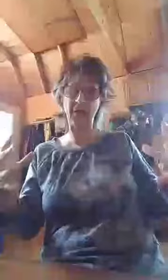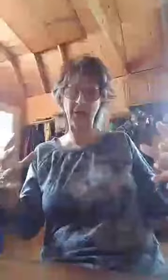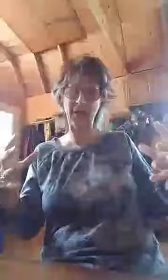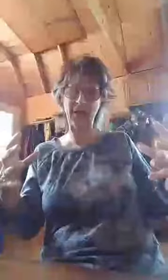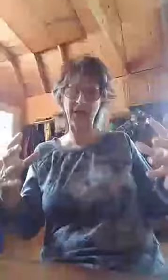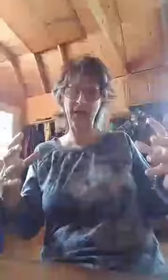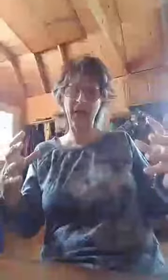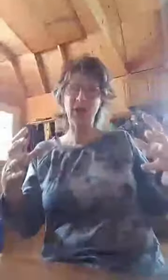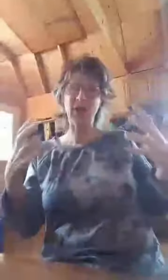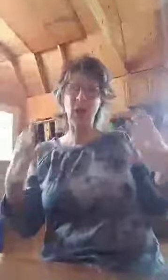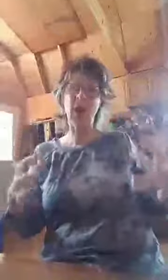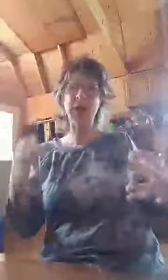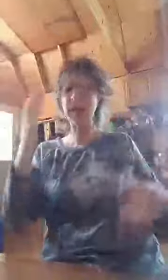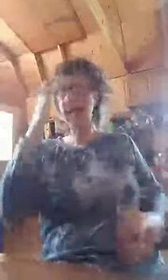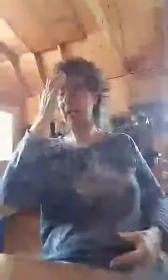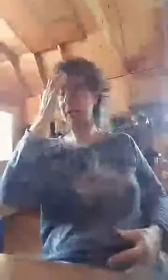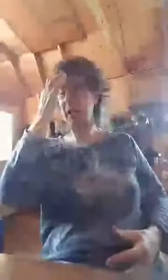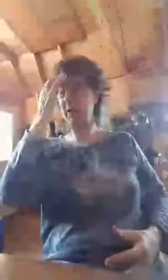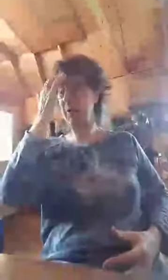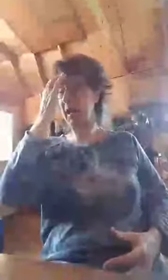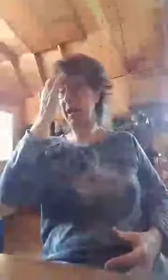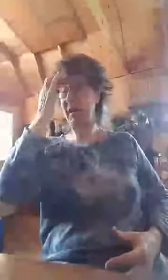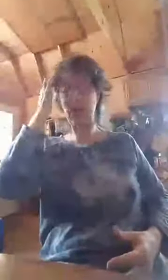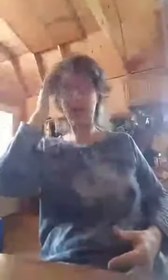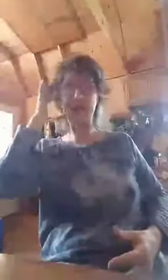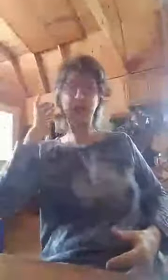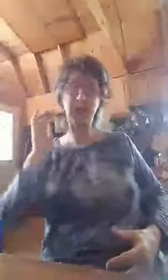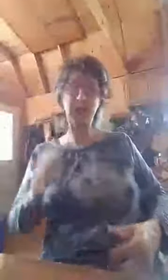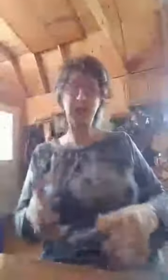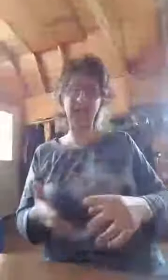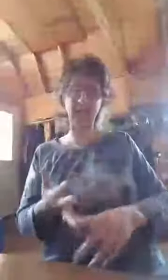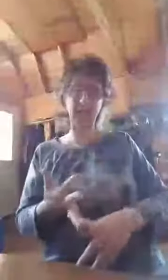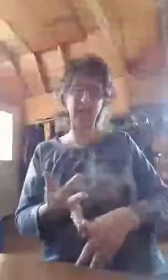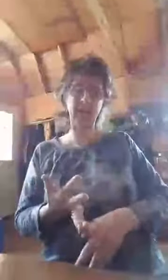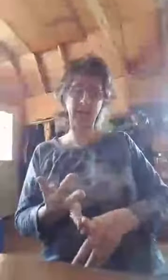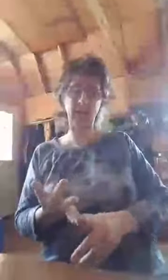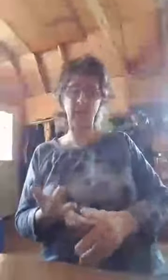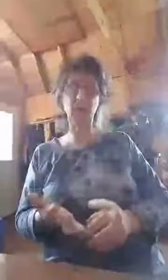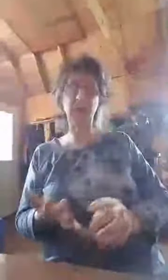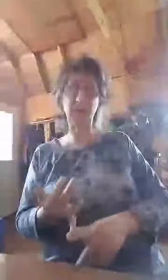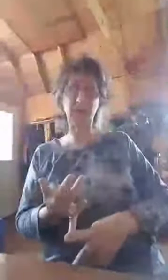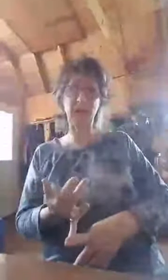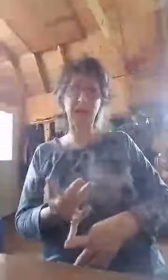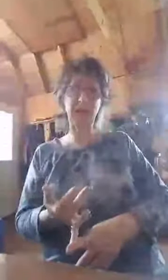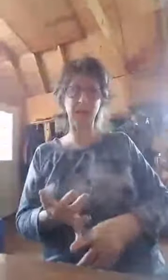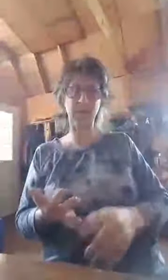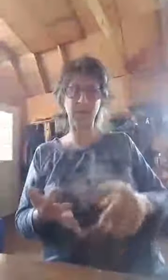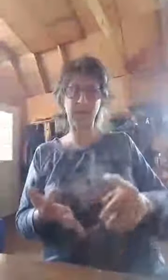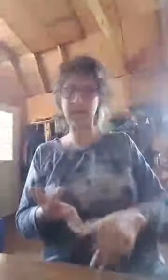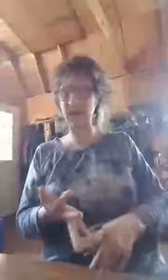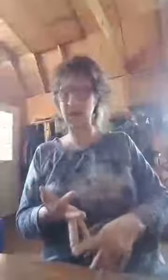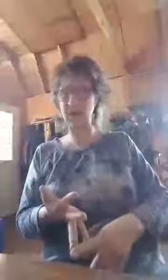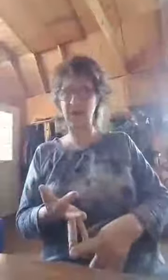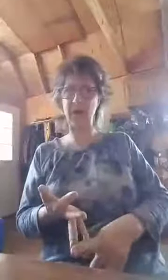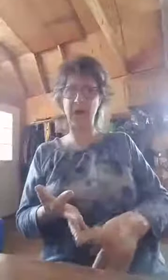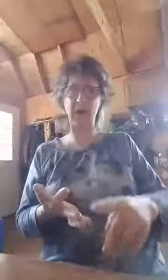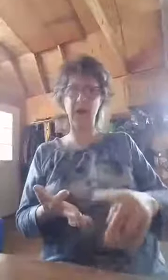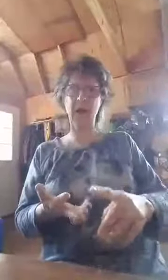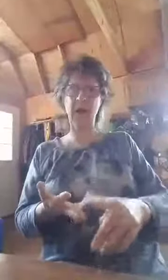everything. So I say when I pray and when I, especially when I take communion, almost every morning I take communion, I sent the hosts of heaven out, I